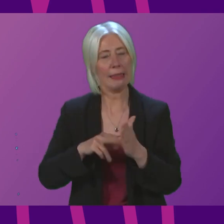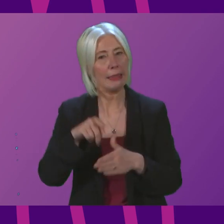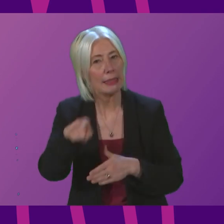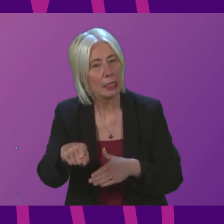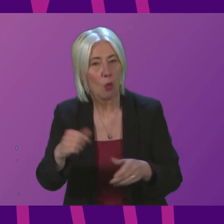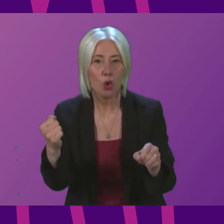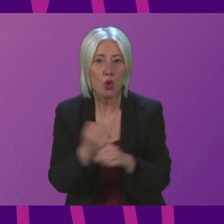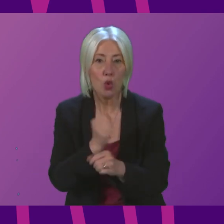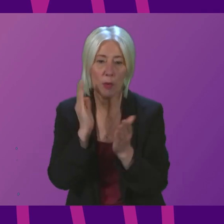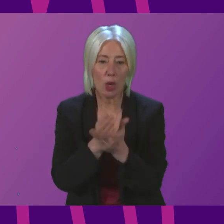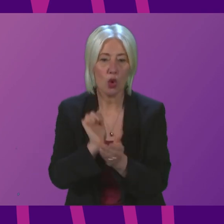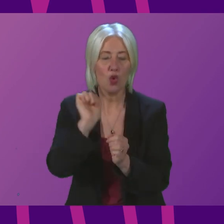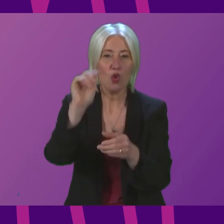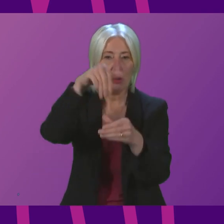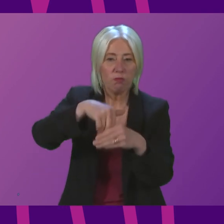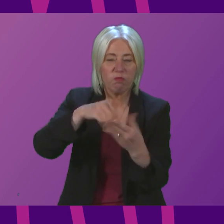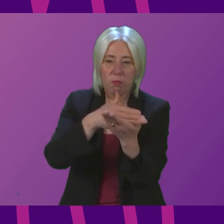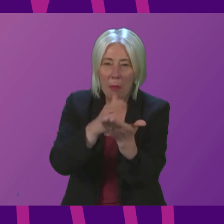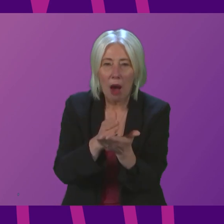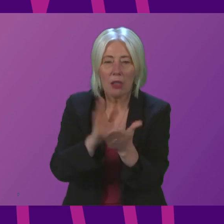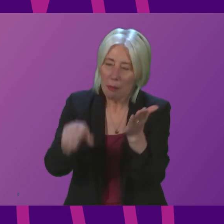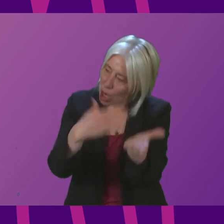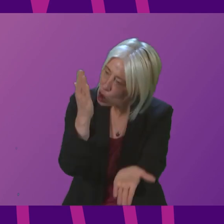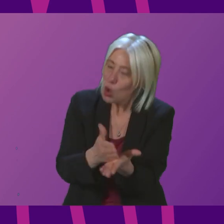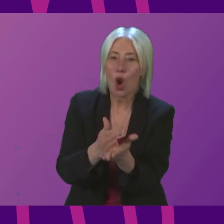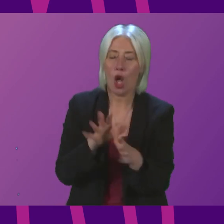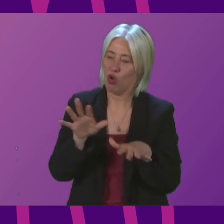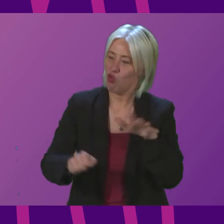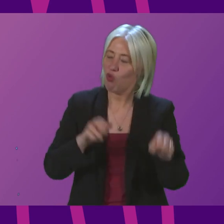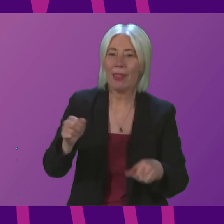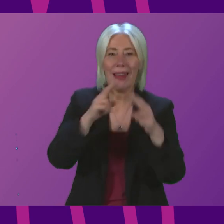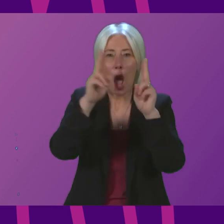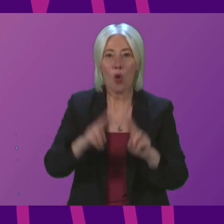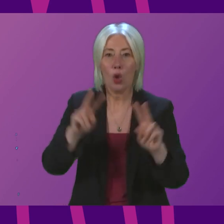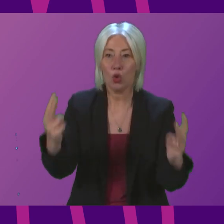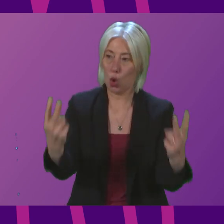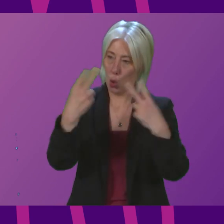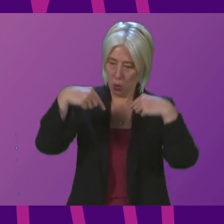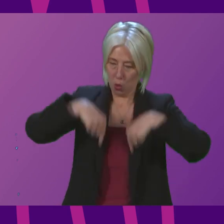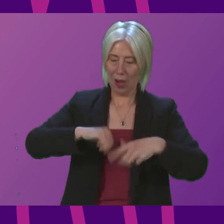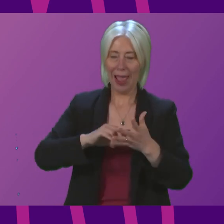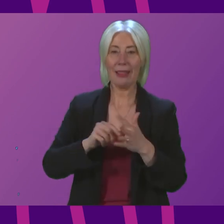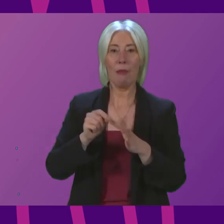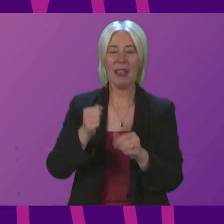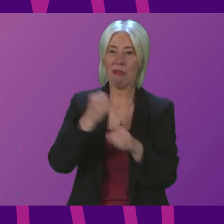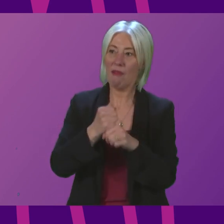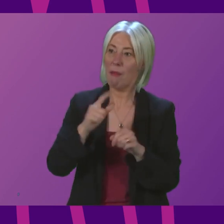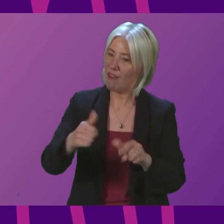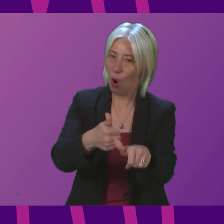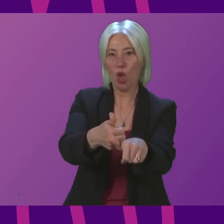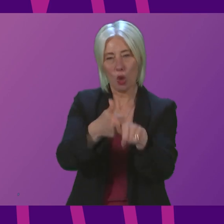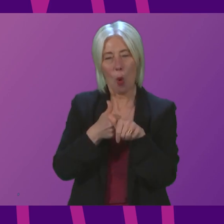to play their part in ensuring the struggling households can look to this Government for the support that they need?